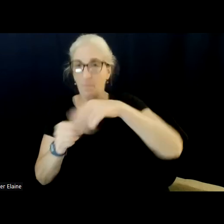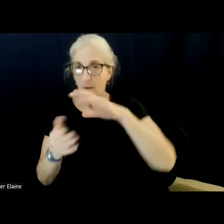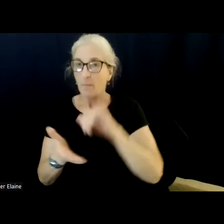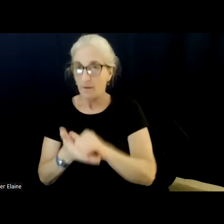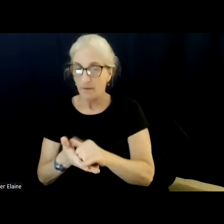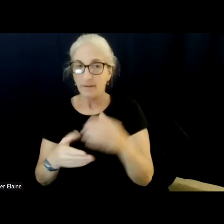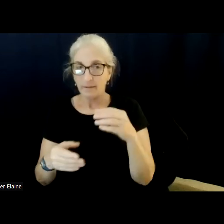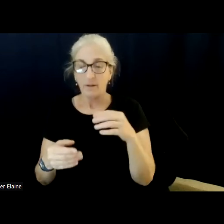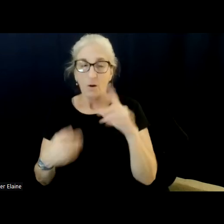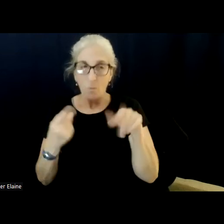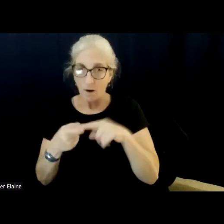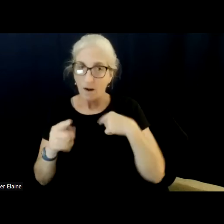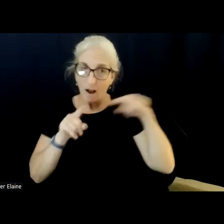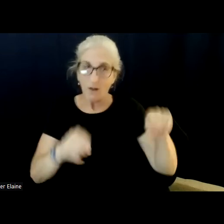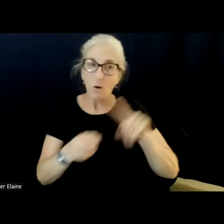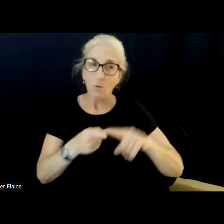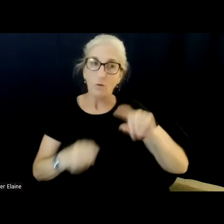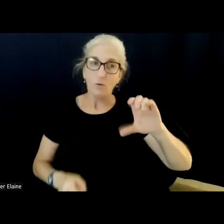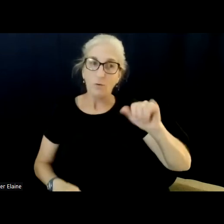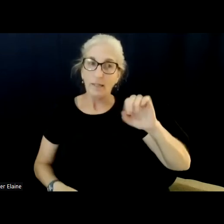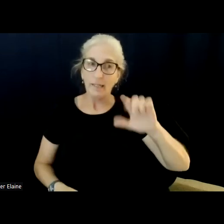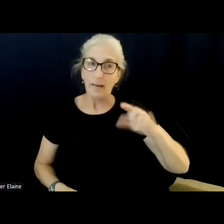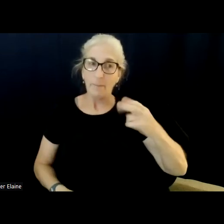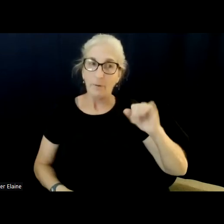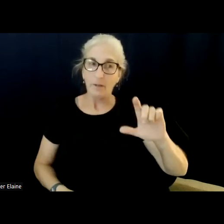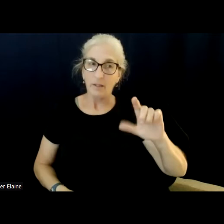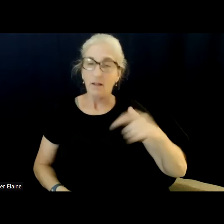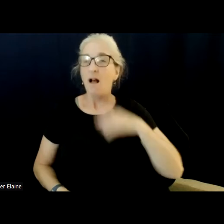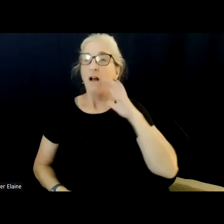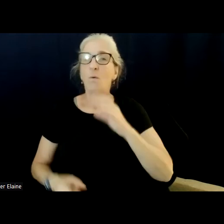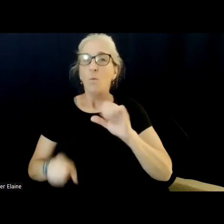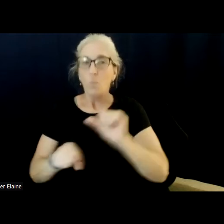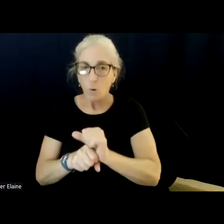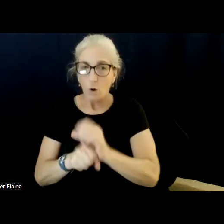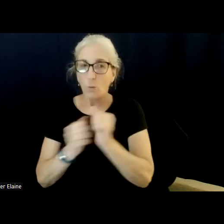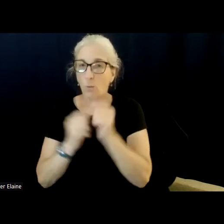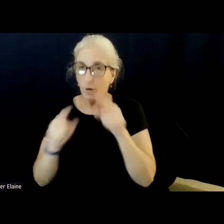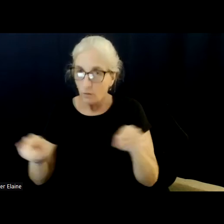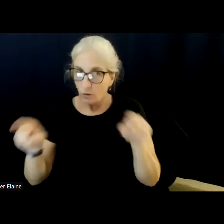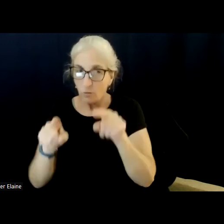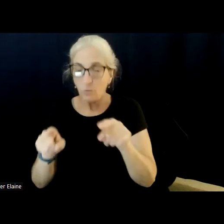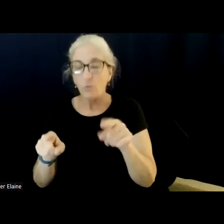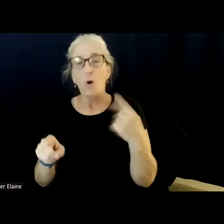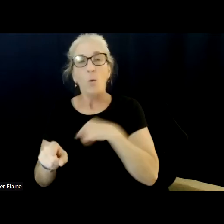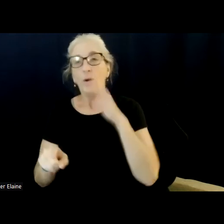you and I will stand up for you and protect this community. And we will craft legislation together as partnerships.